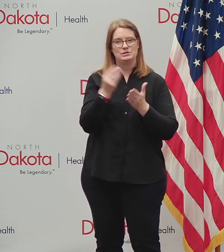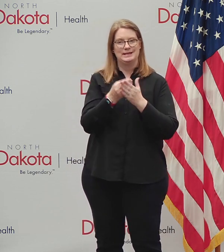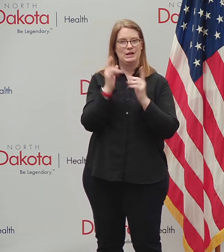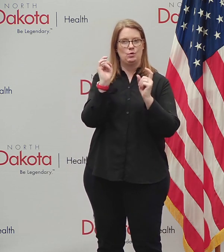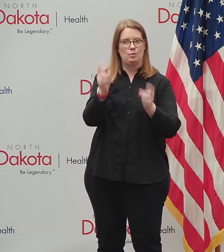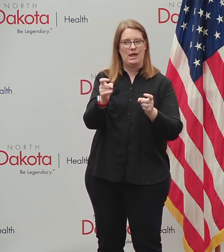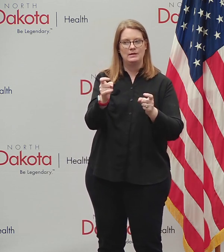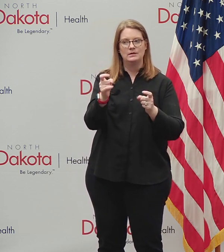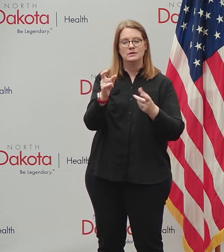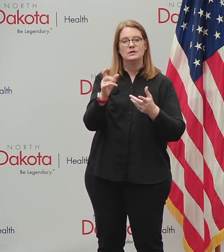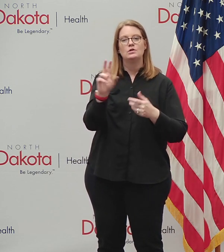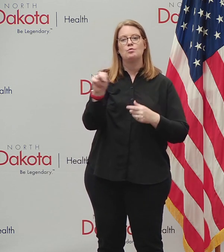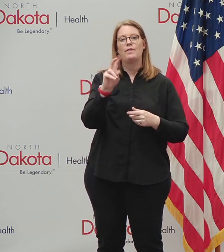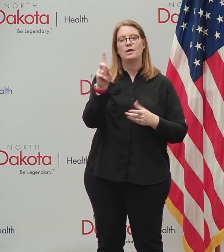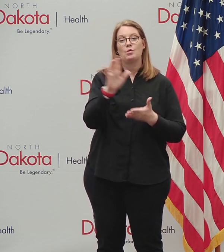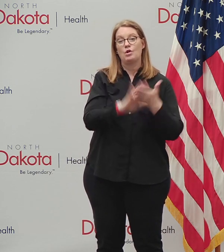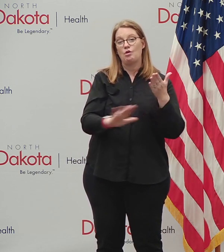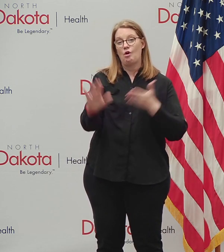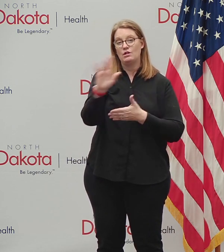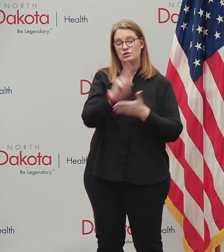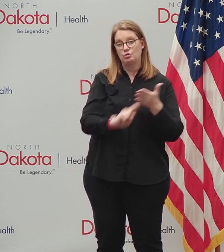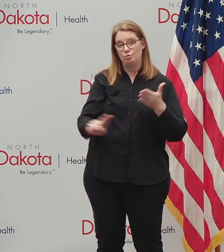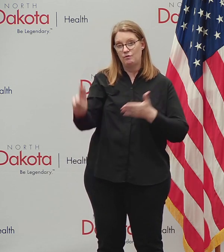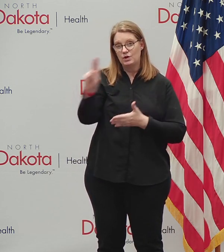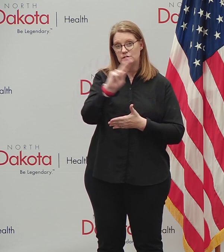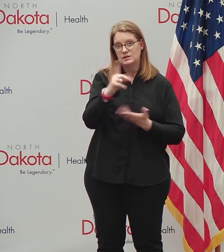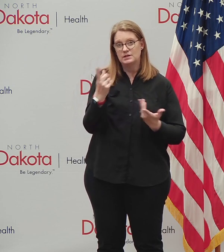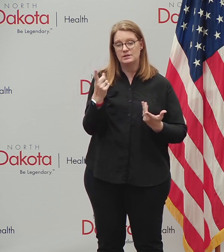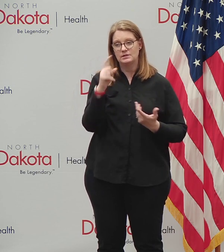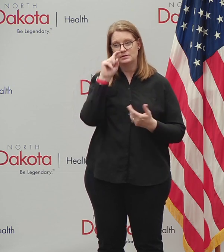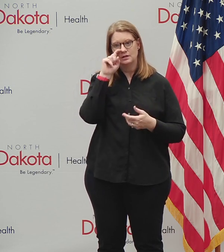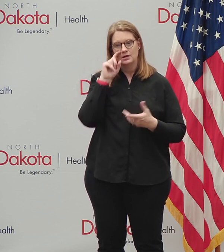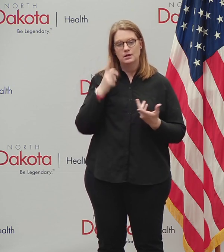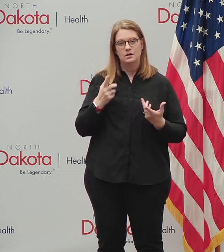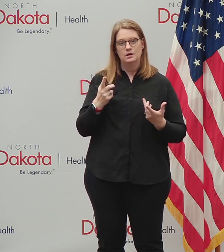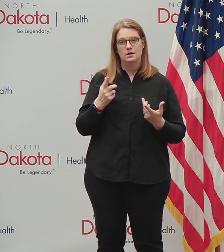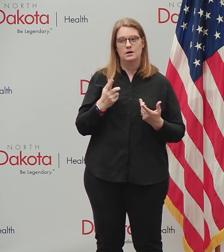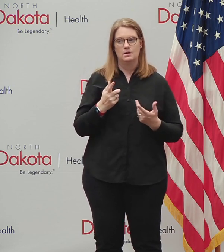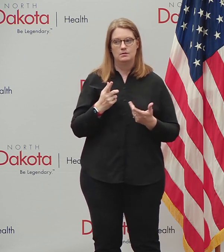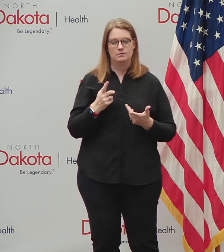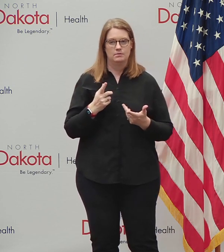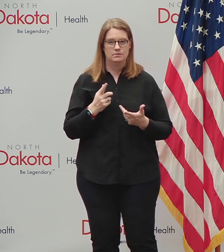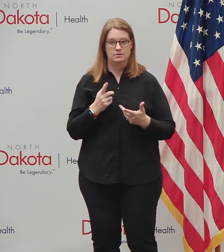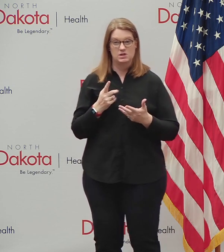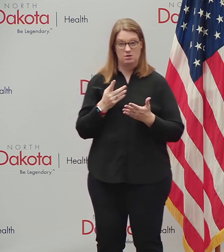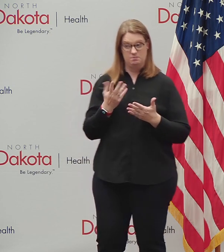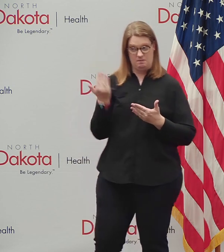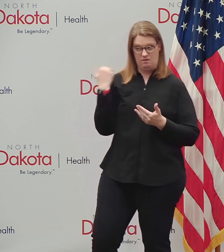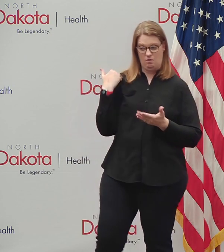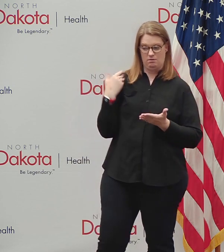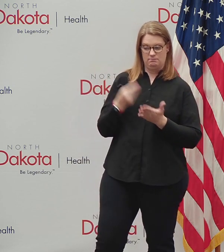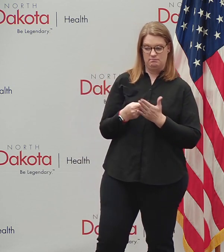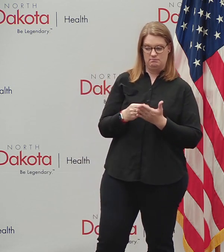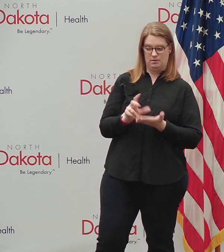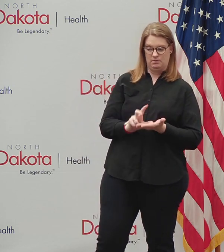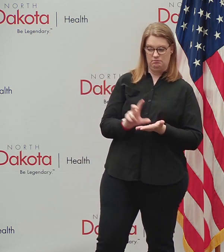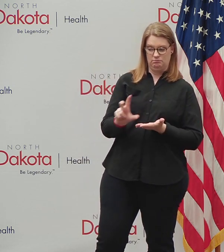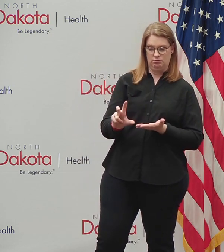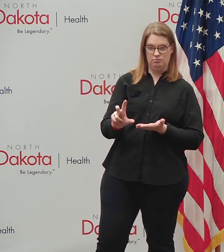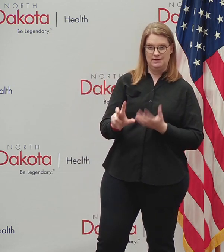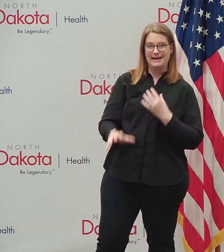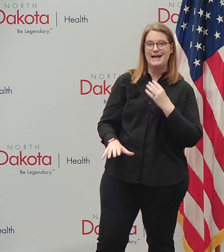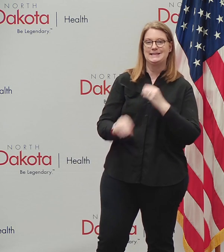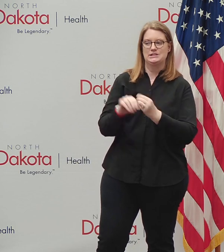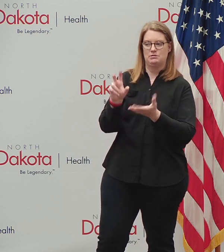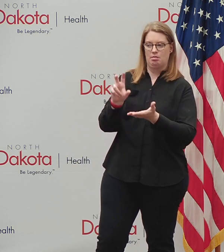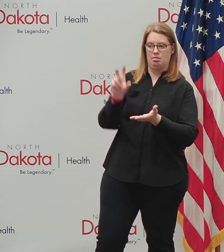relief has been awarded to North Dakota College and universities. This is on top of all the dollars that have been awarded through